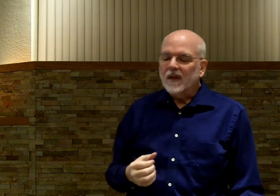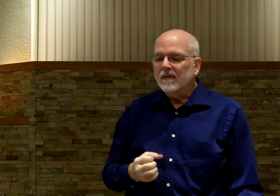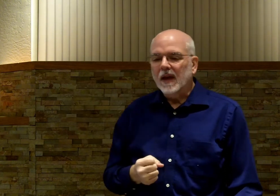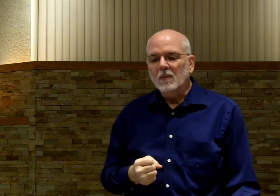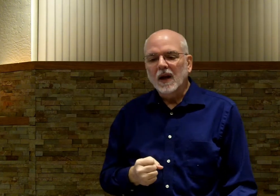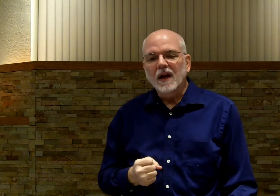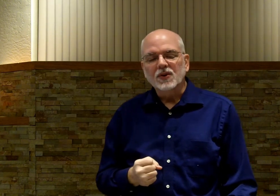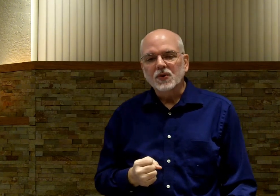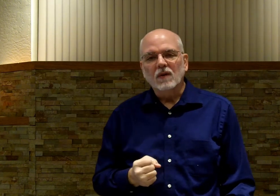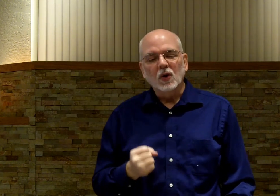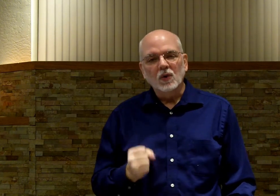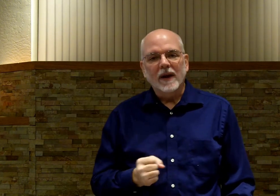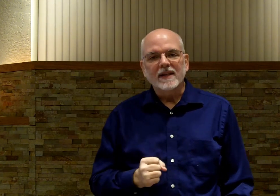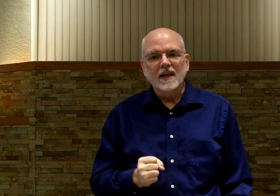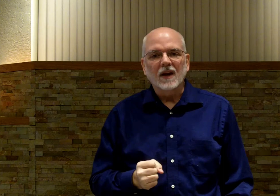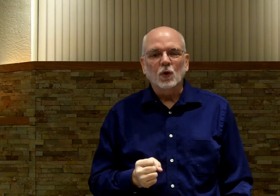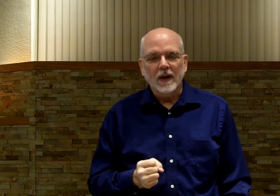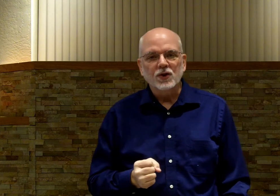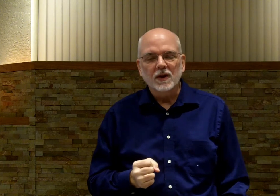And I'm really not sure of a good way to sign gracious.